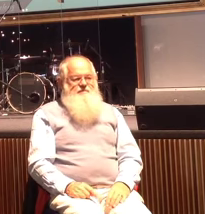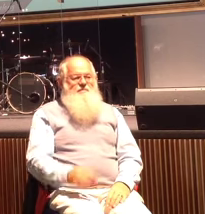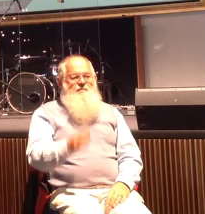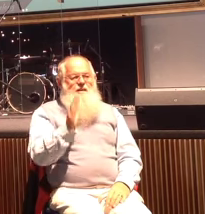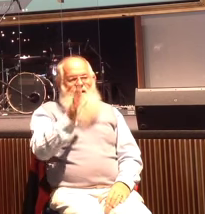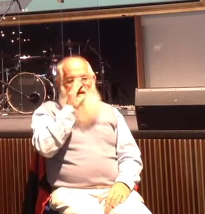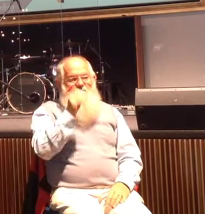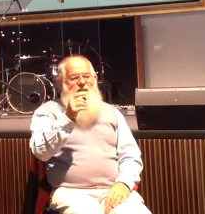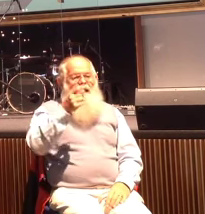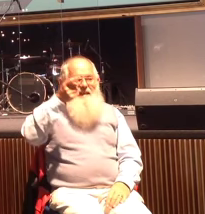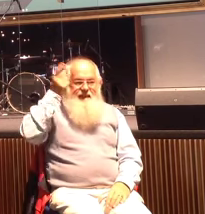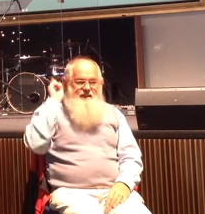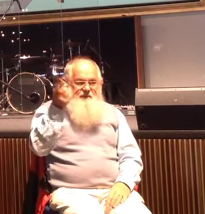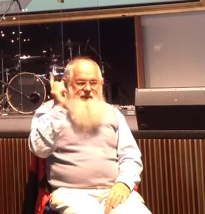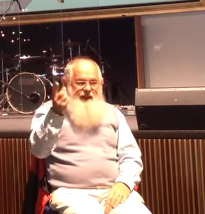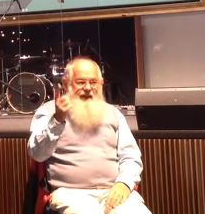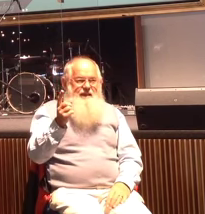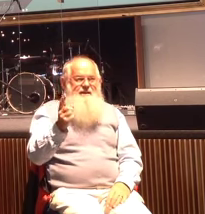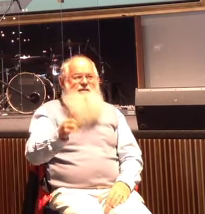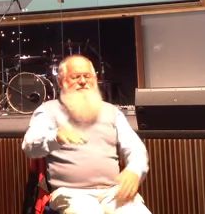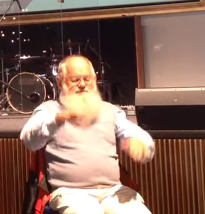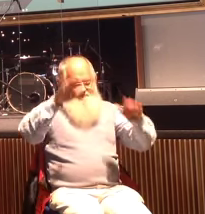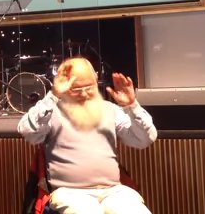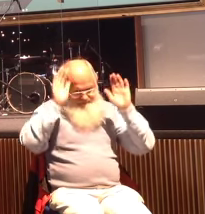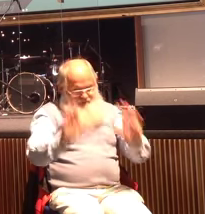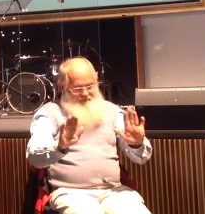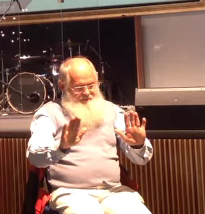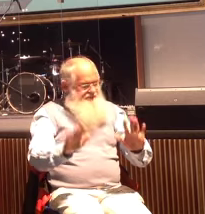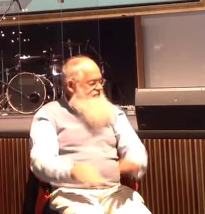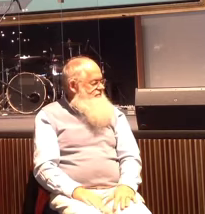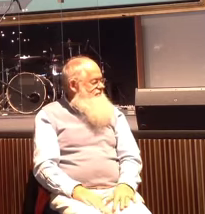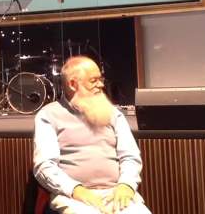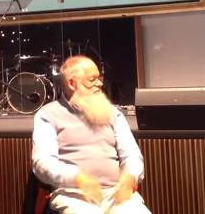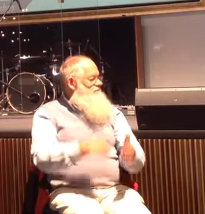it, and it can be still. So let's read that. Let's turn to Luke chapter 8,